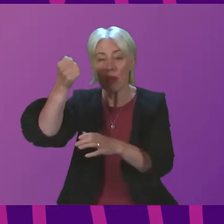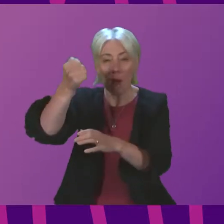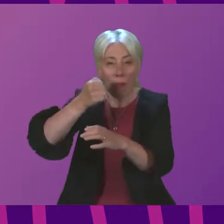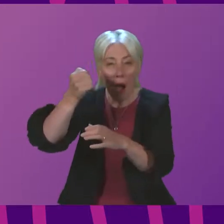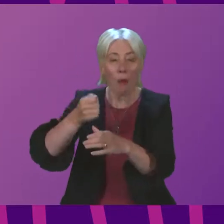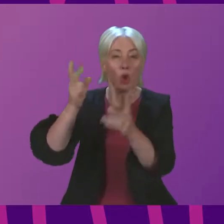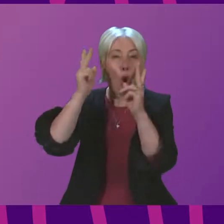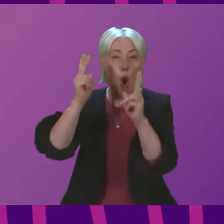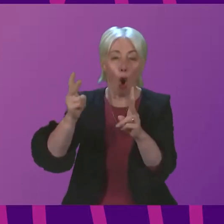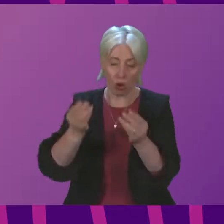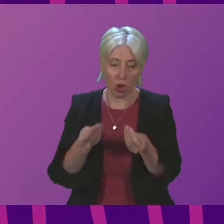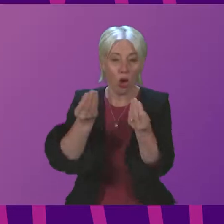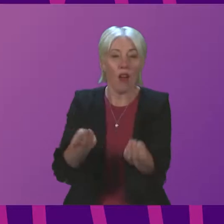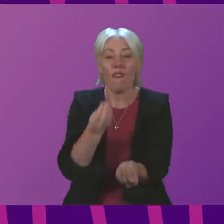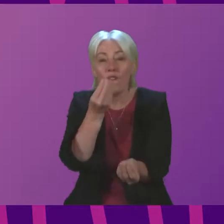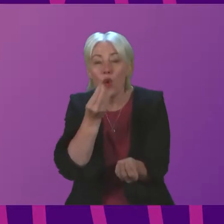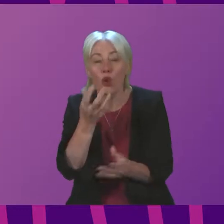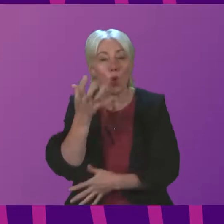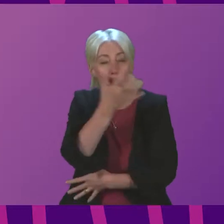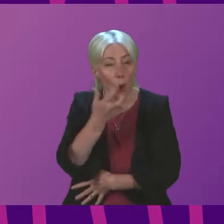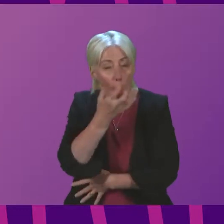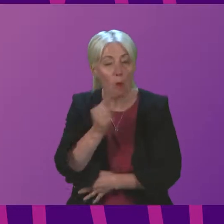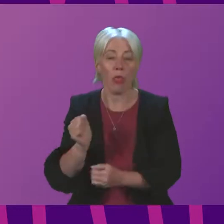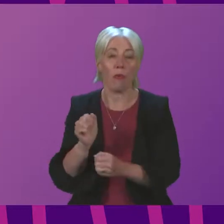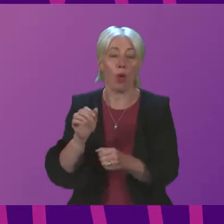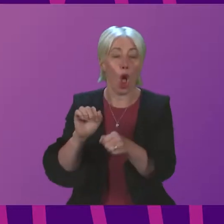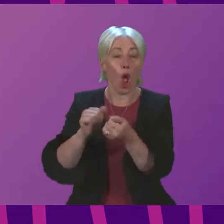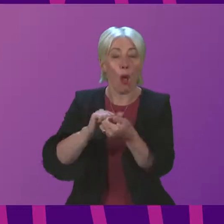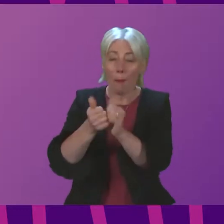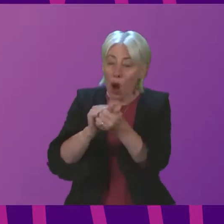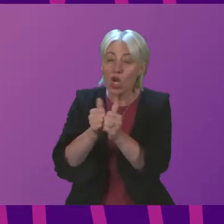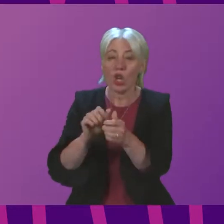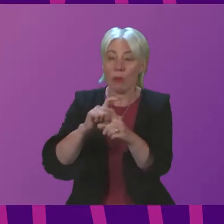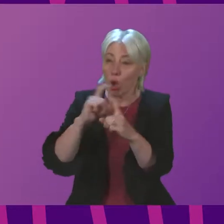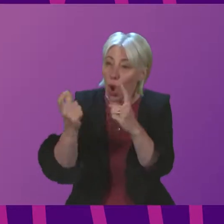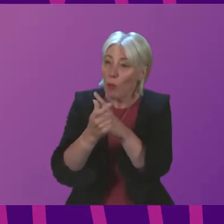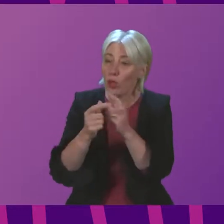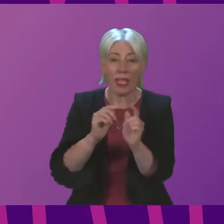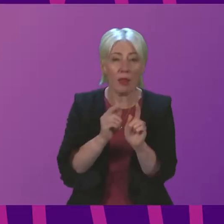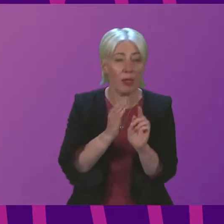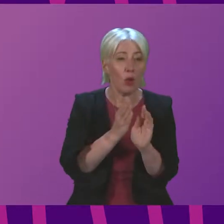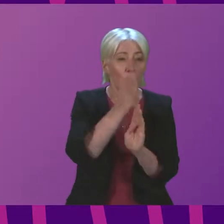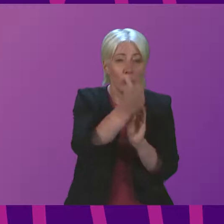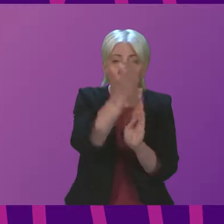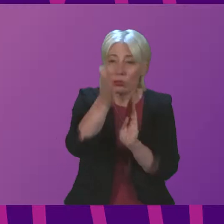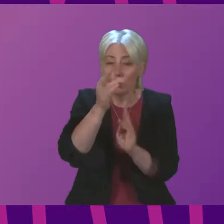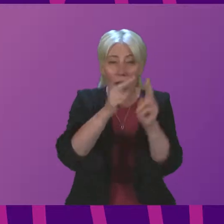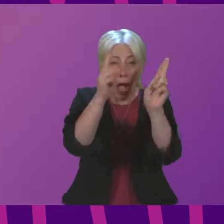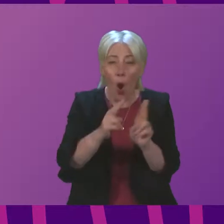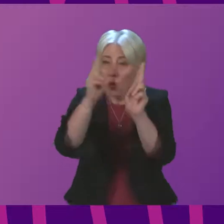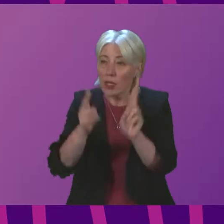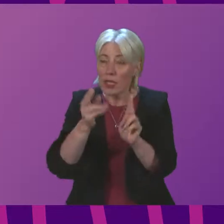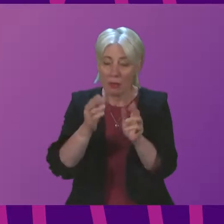to provide food and warmth. Local partnerships and community groups have been going door-to-door and providing hot food and assistance